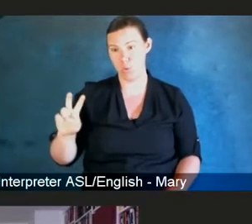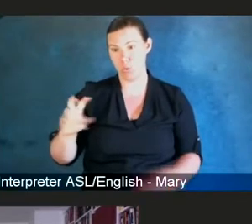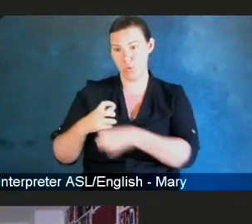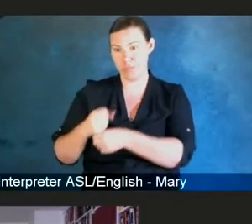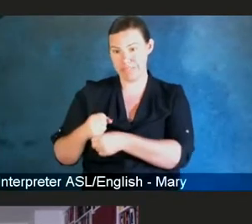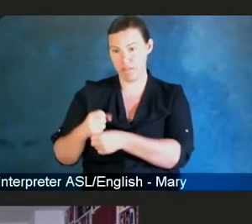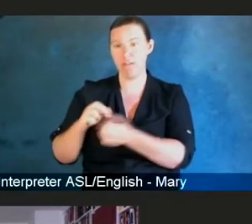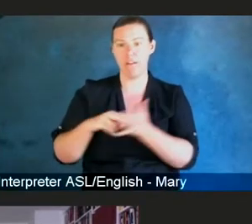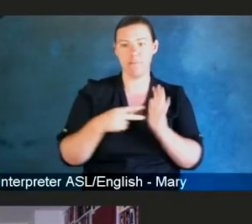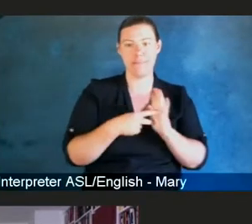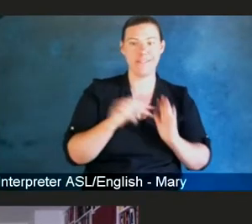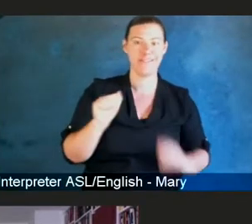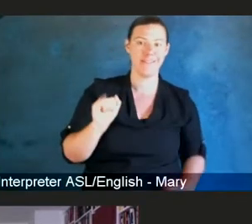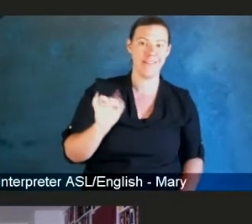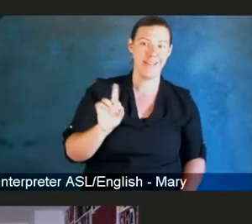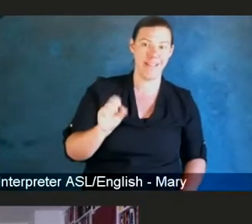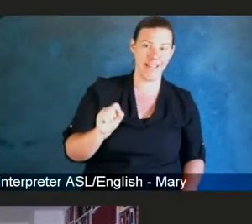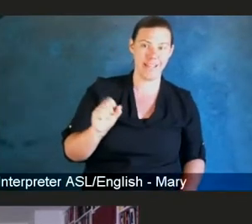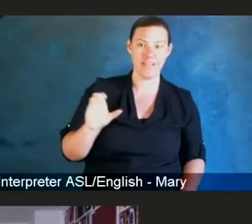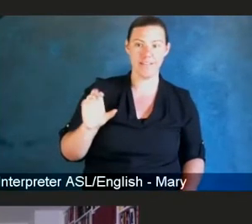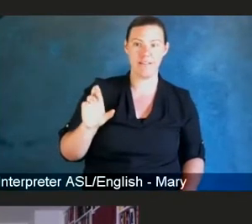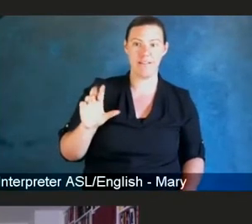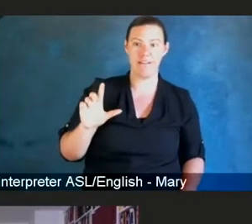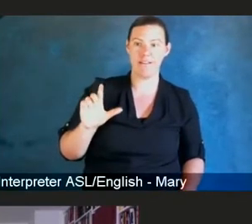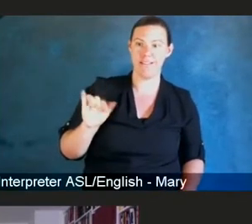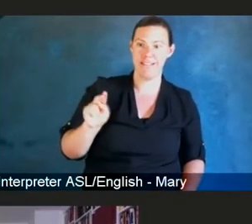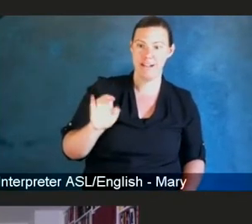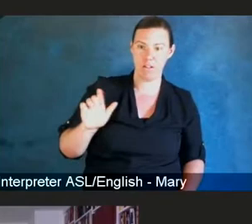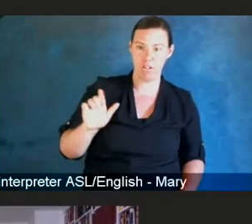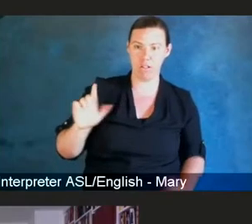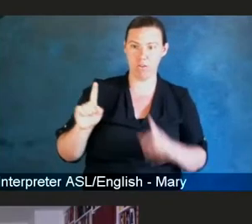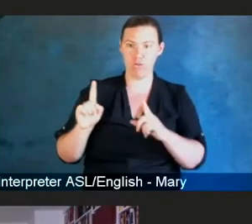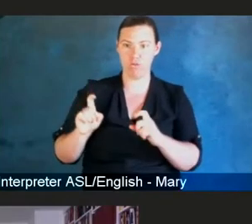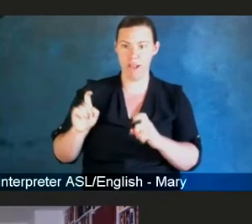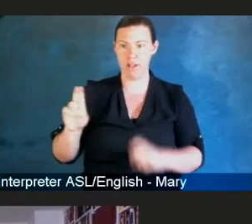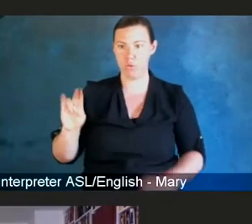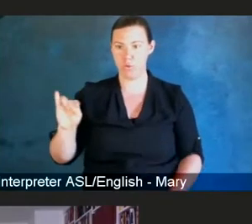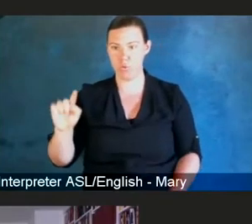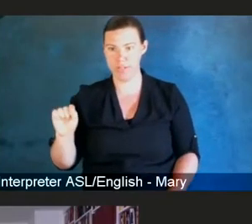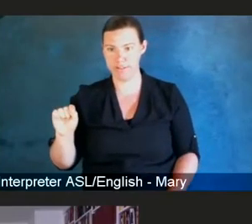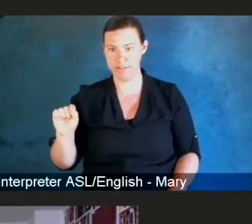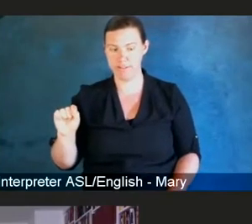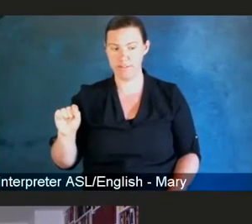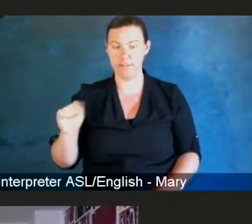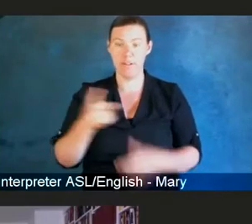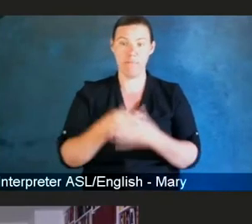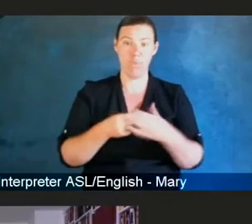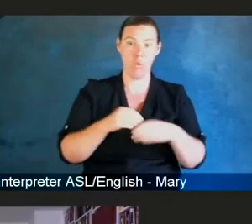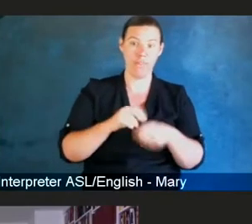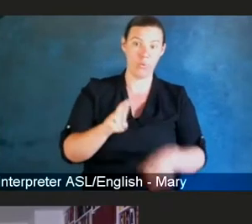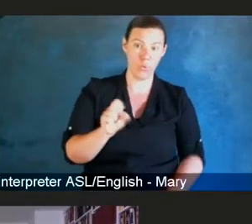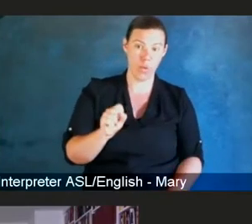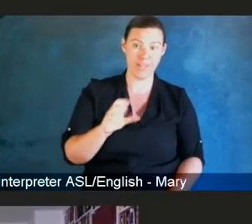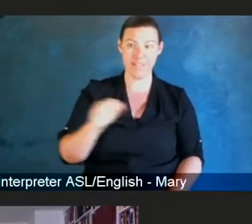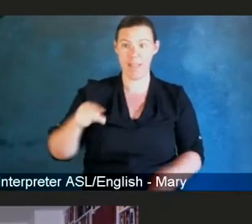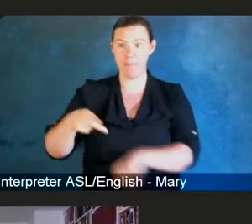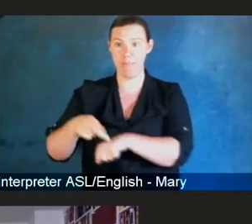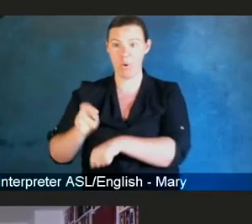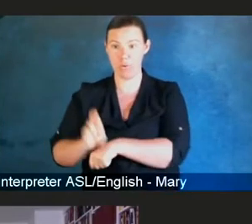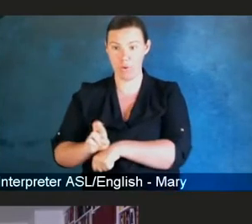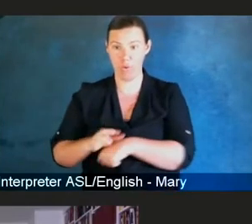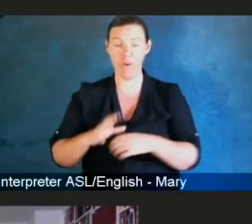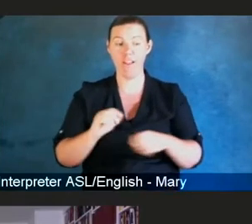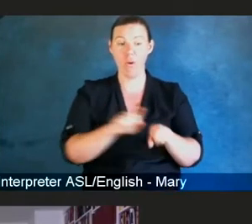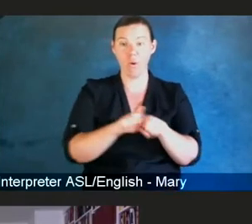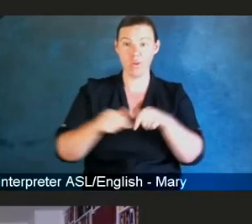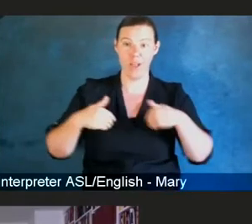scattered across the U.S. and Puerto Rico, adult and pediatric sites. And in CRUM, we had five site